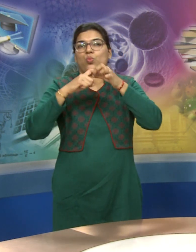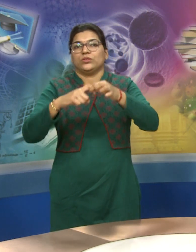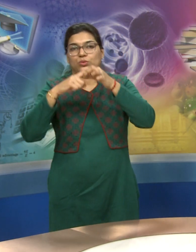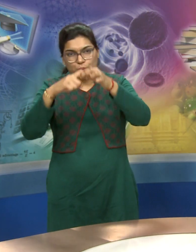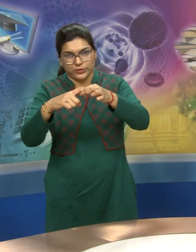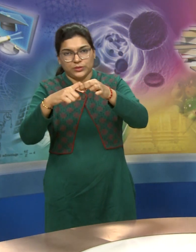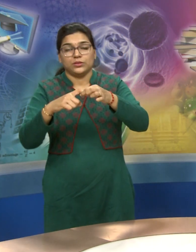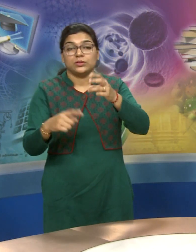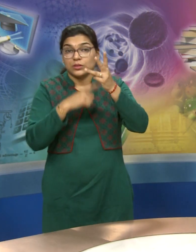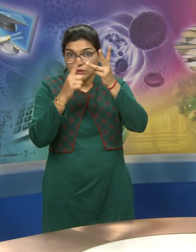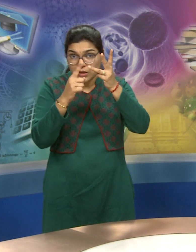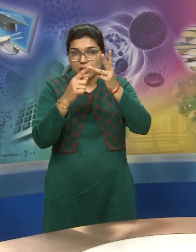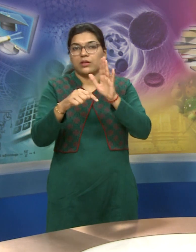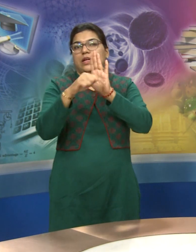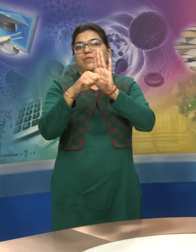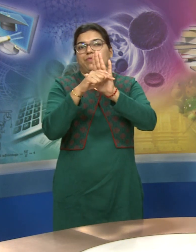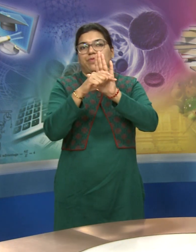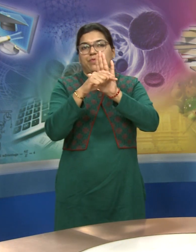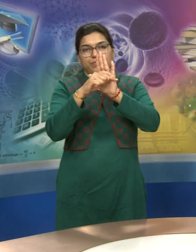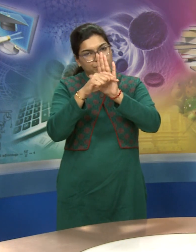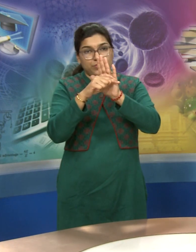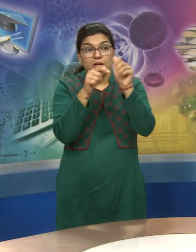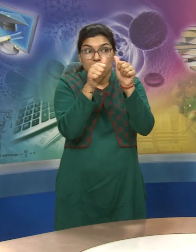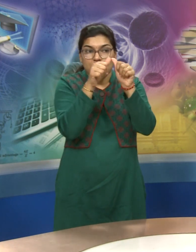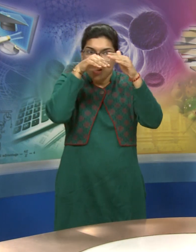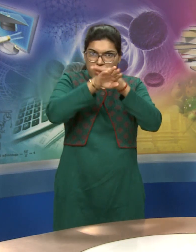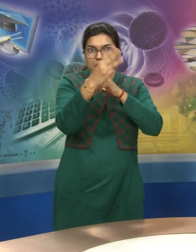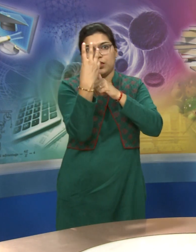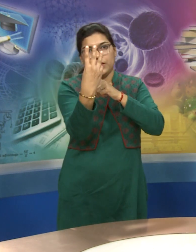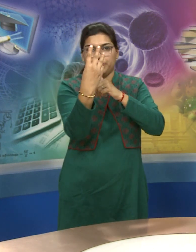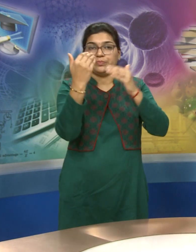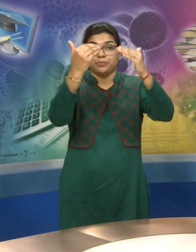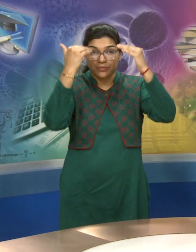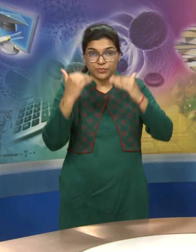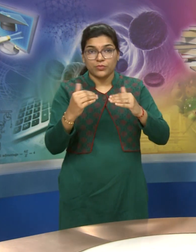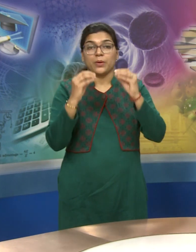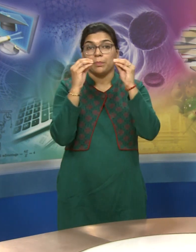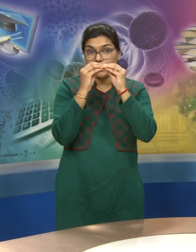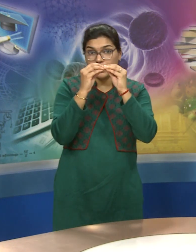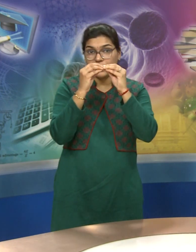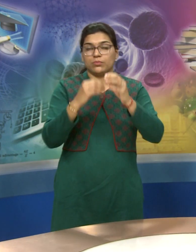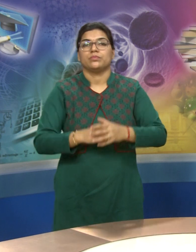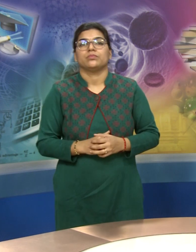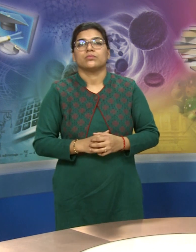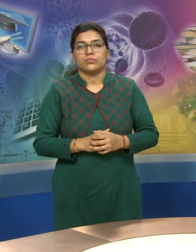b option